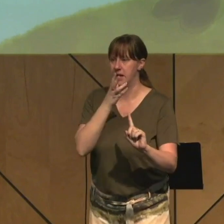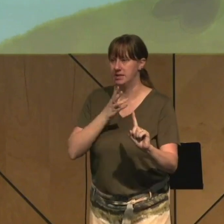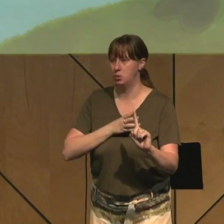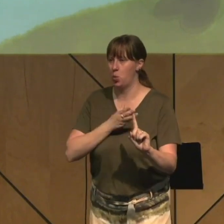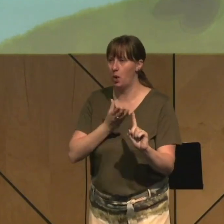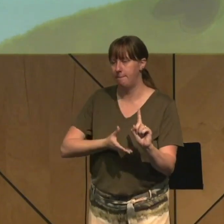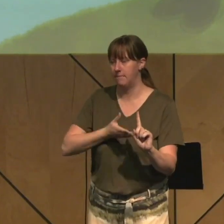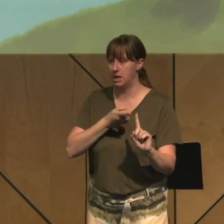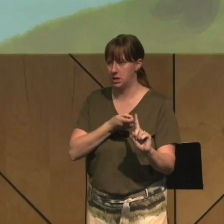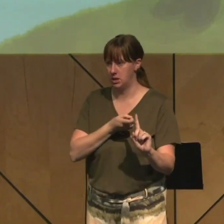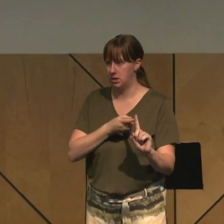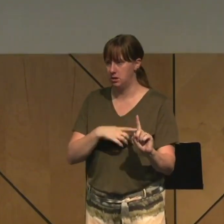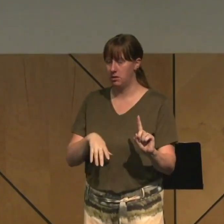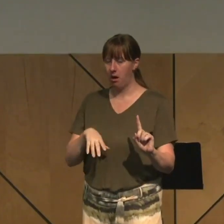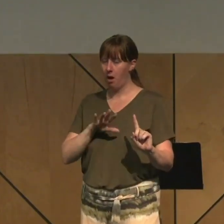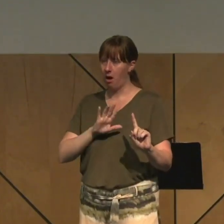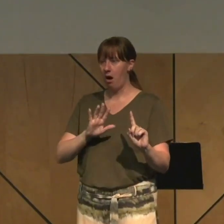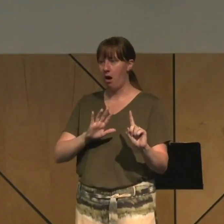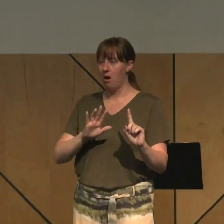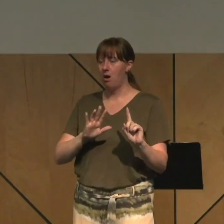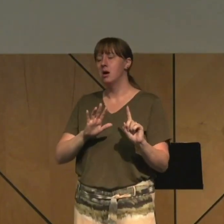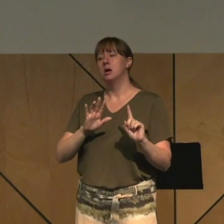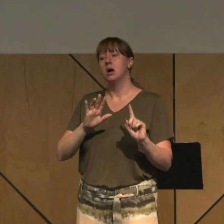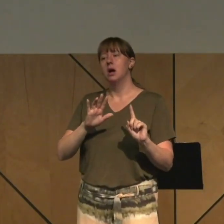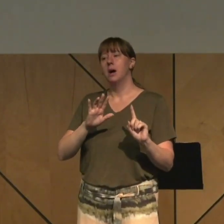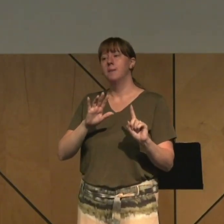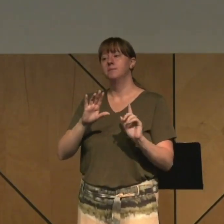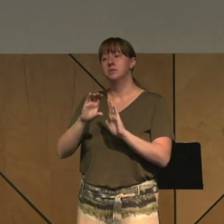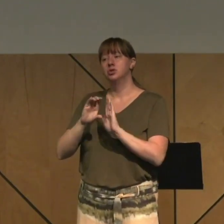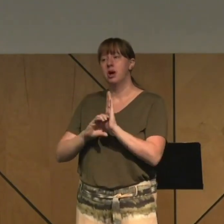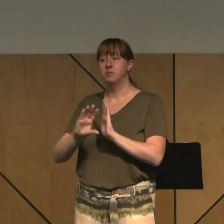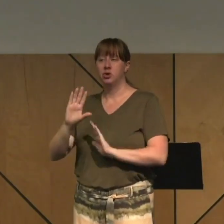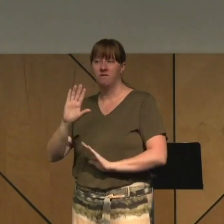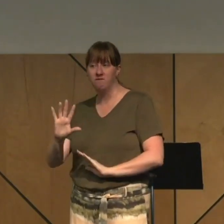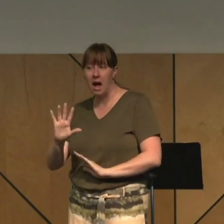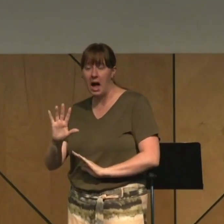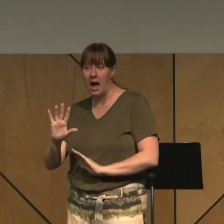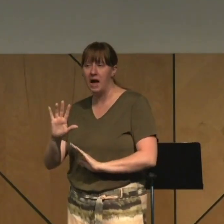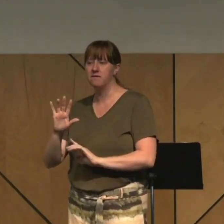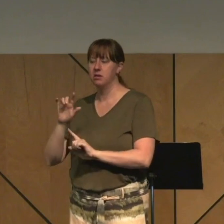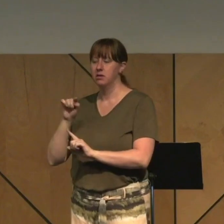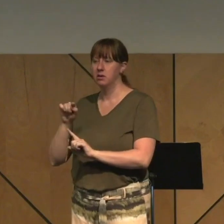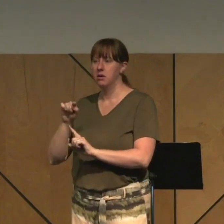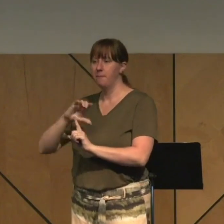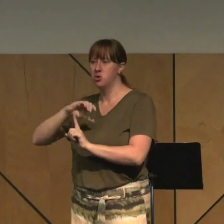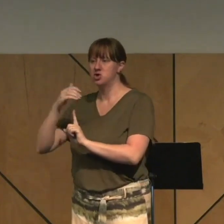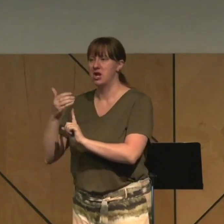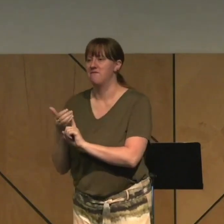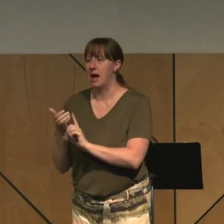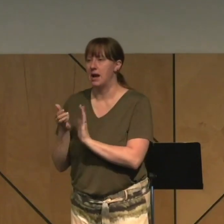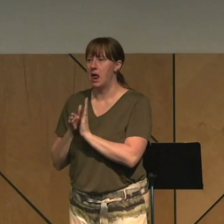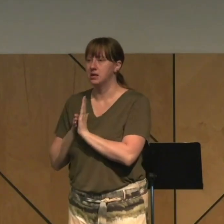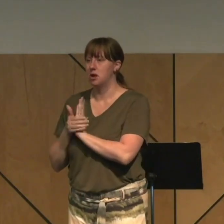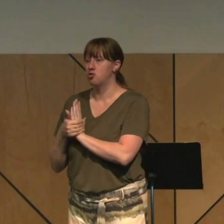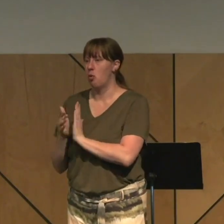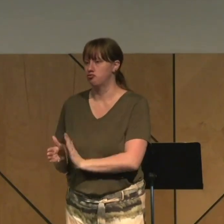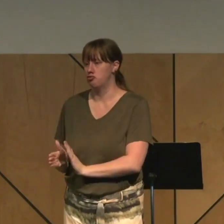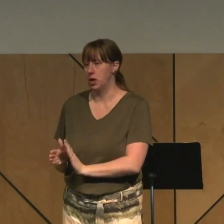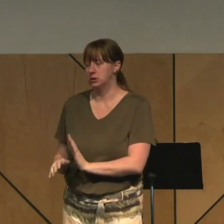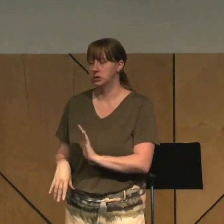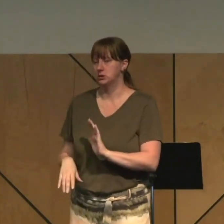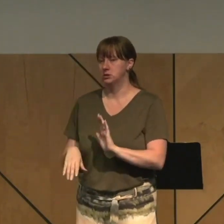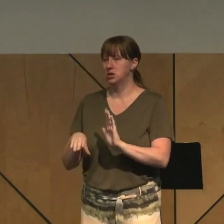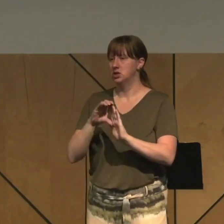a forbidden woman. In chapter 5, verse 20, sin is an adulteress. In chapter 6, verse 24,